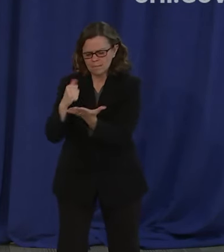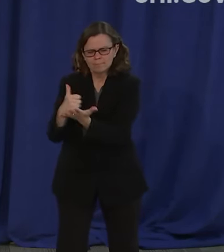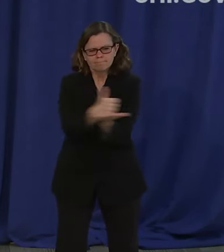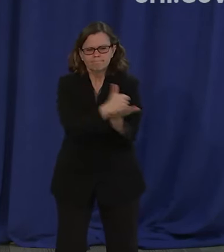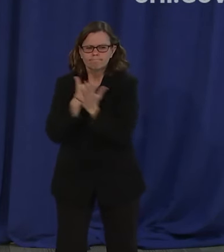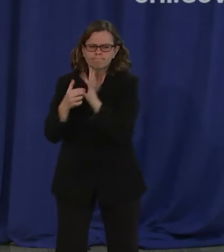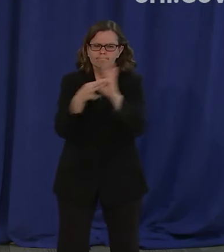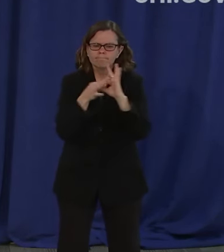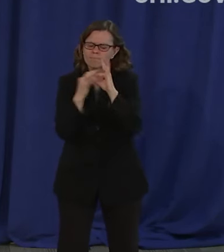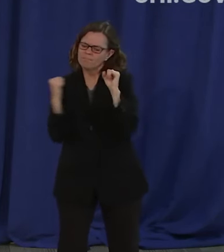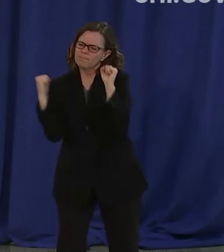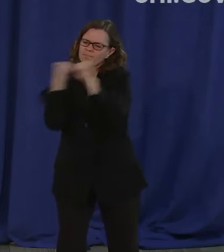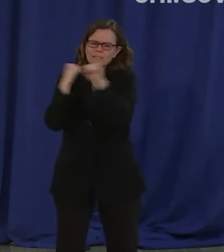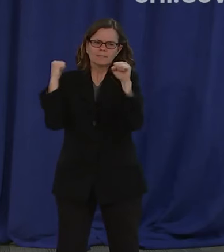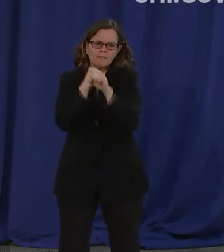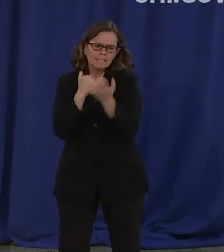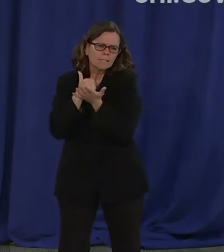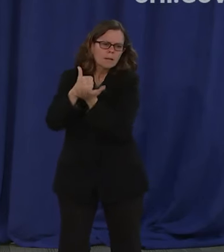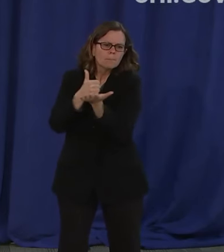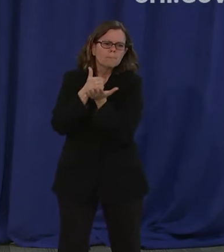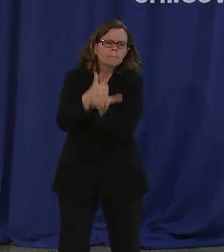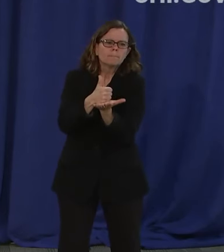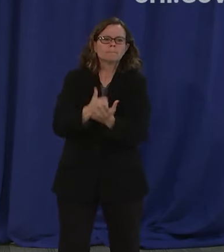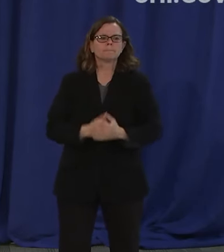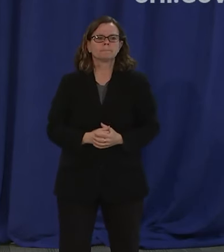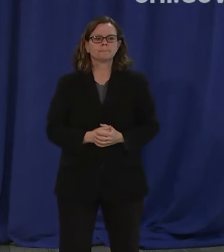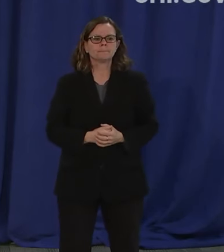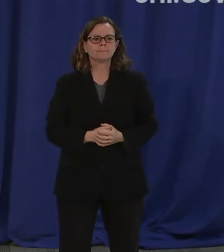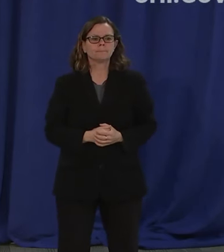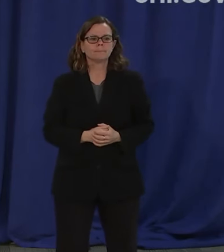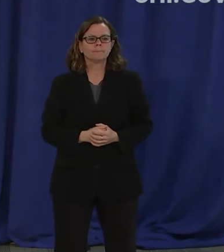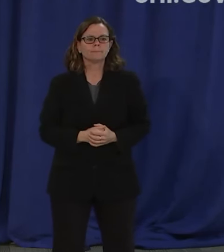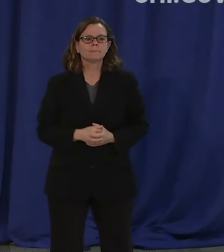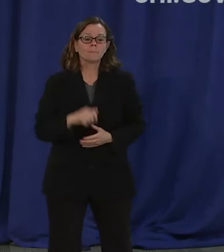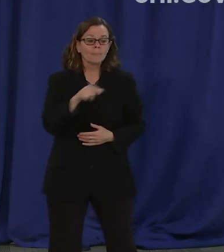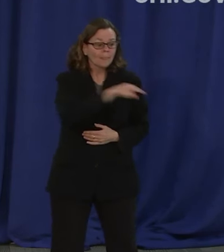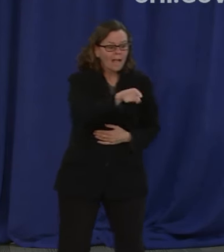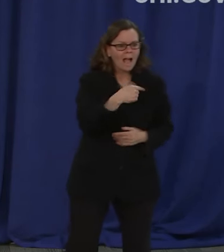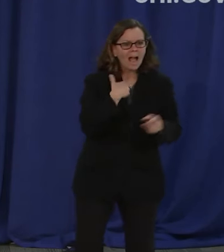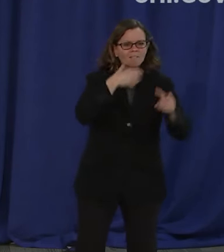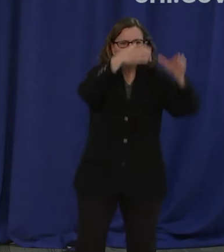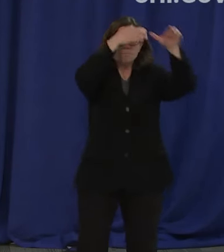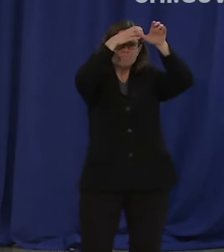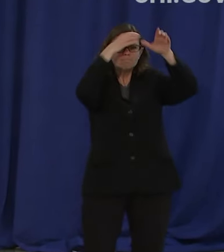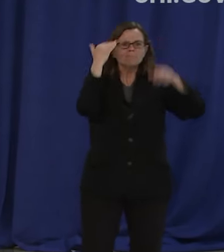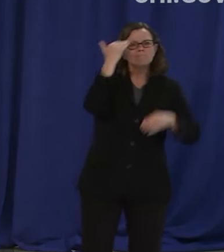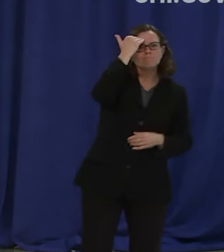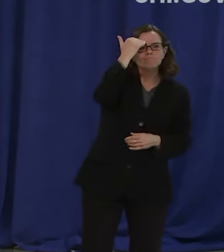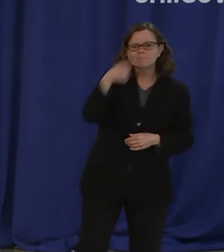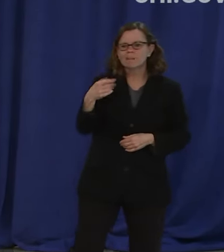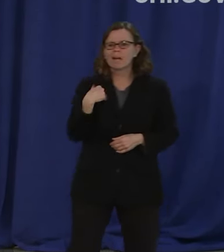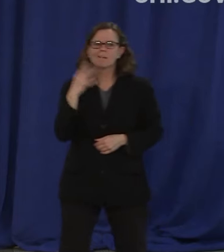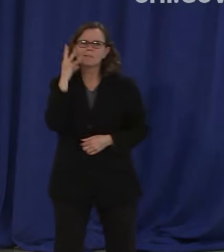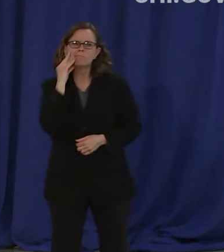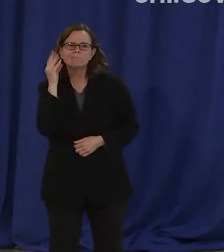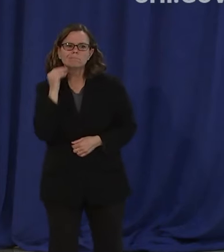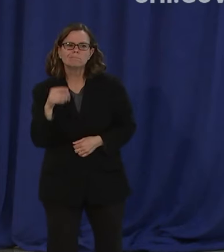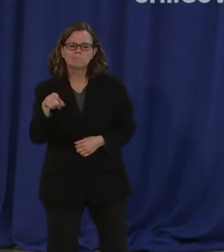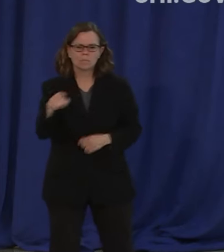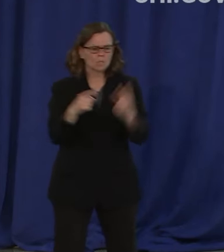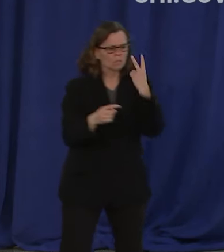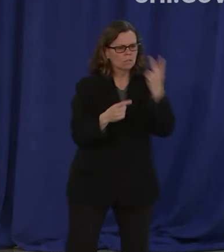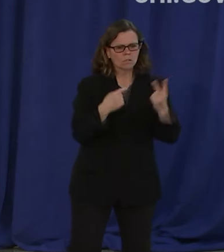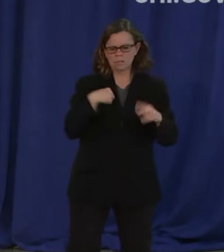perspectives, insights, and expertise as we solve the challenges facing our city, as well as ready our